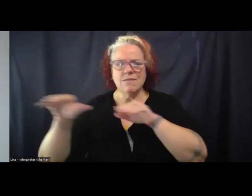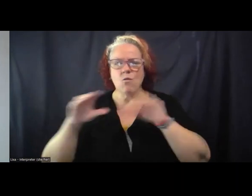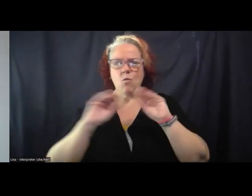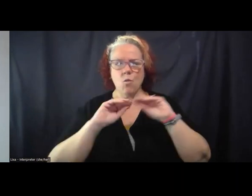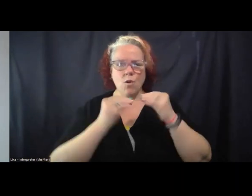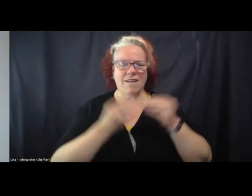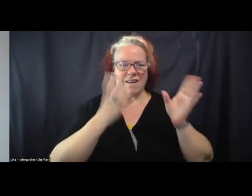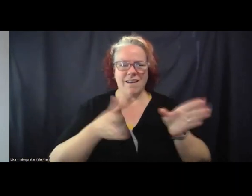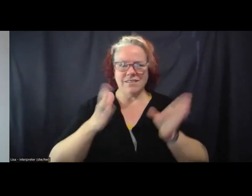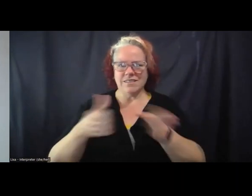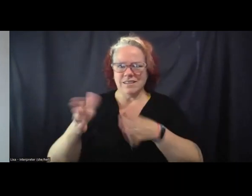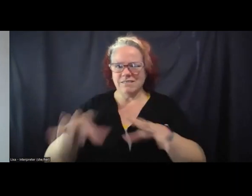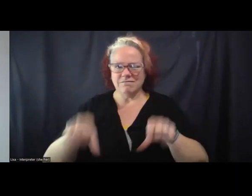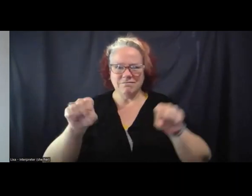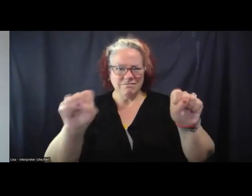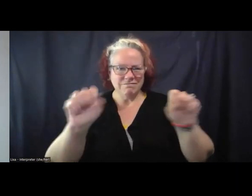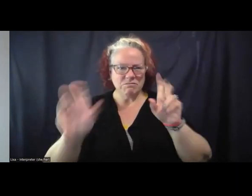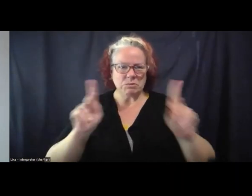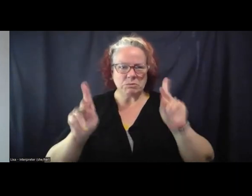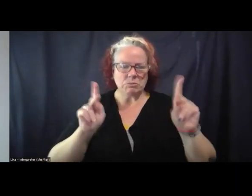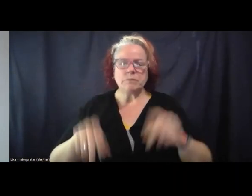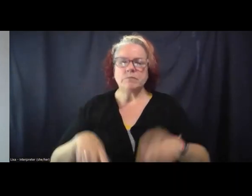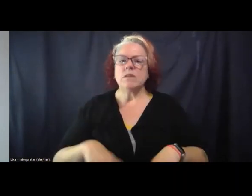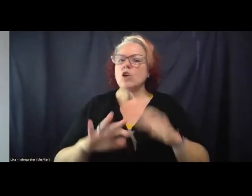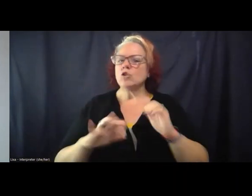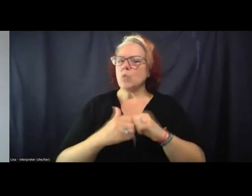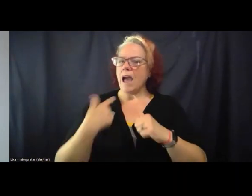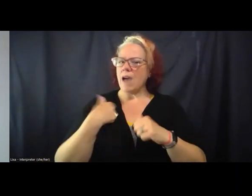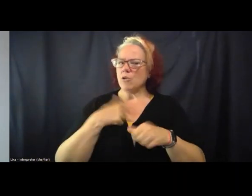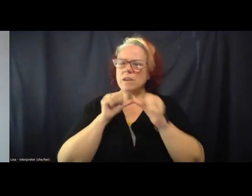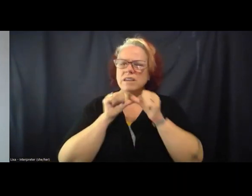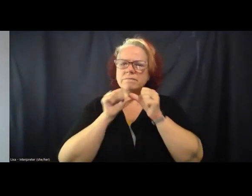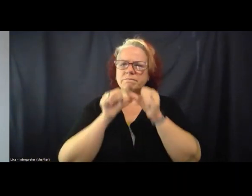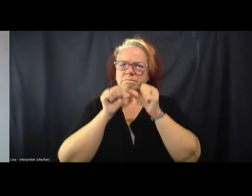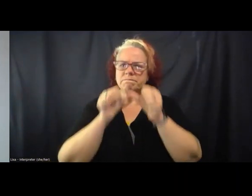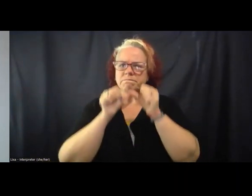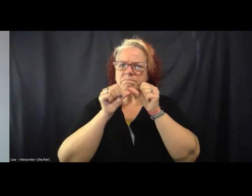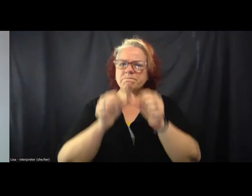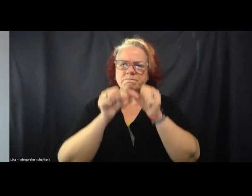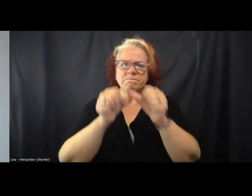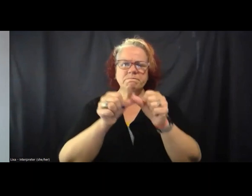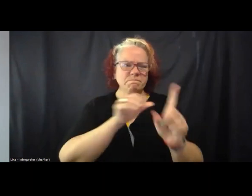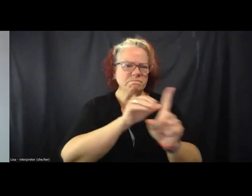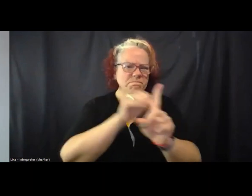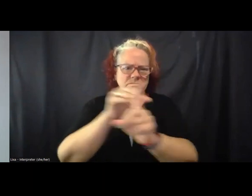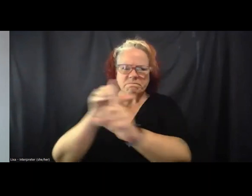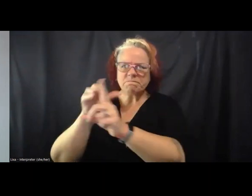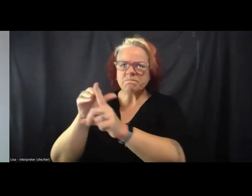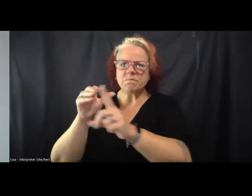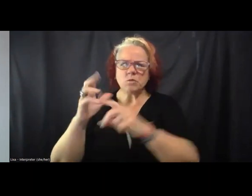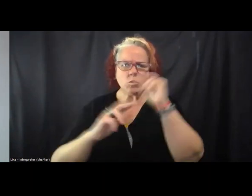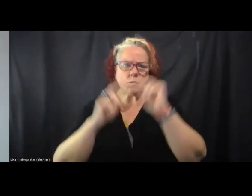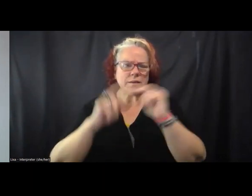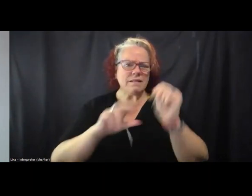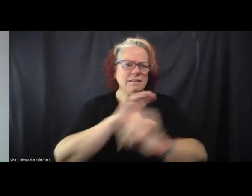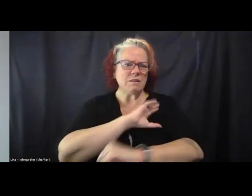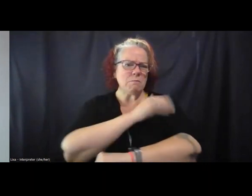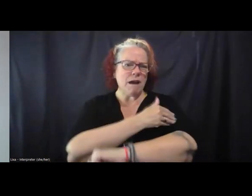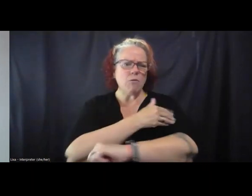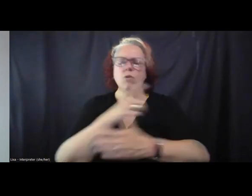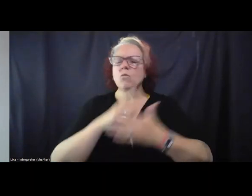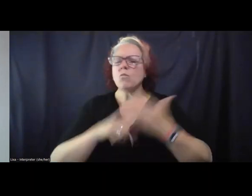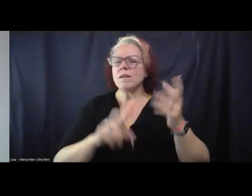So how do we wage strong and sustained campaigns that build power? What does it look like to develop